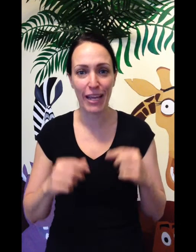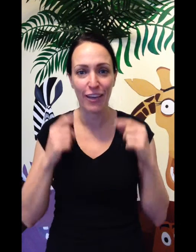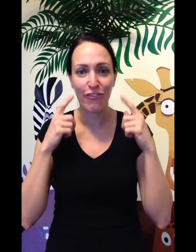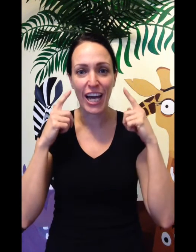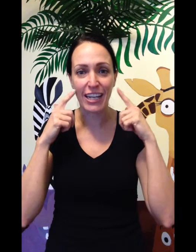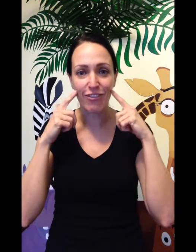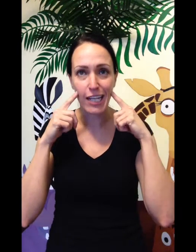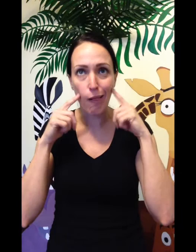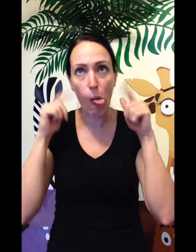make a funny face.